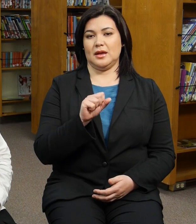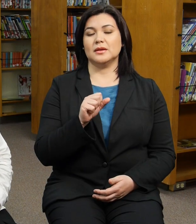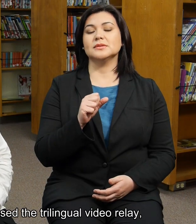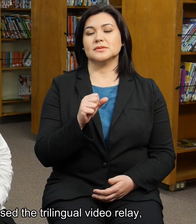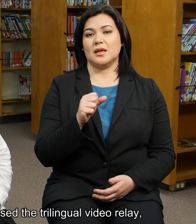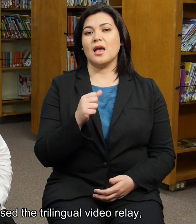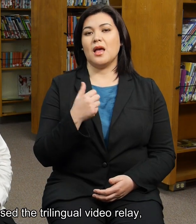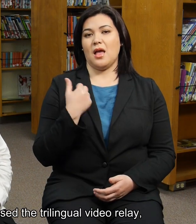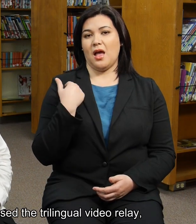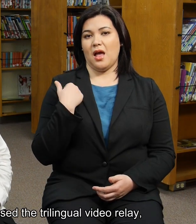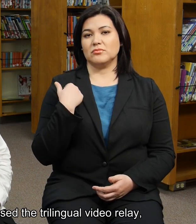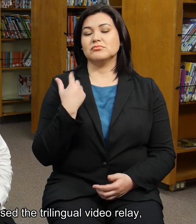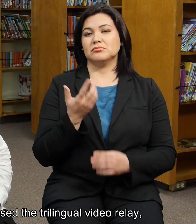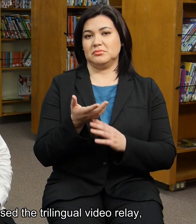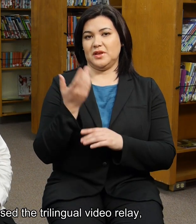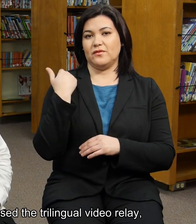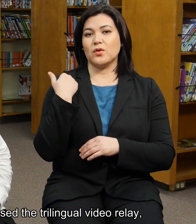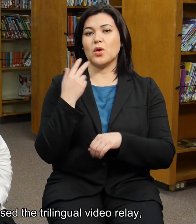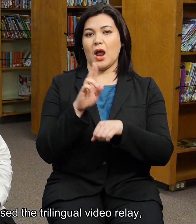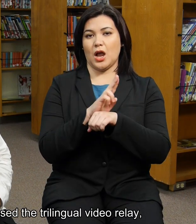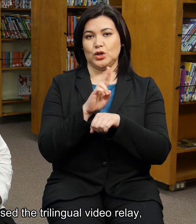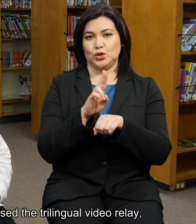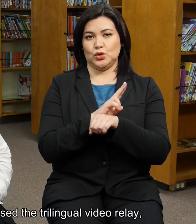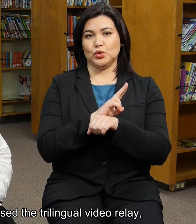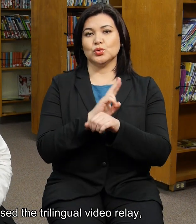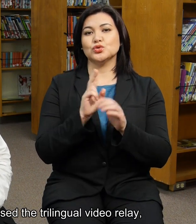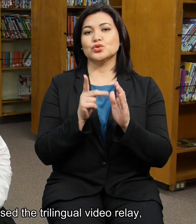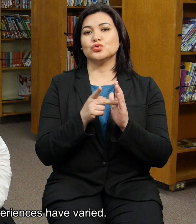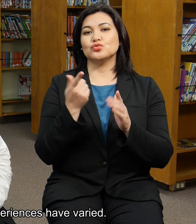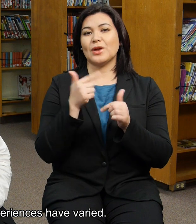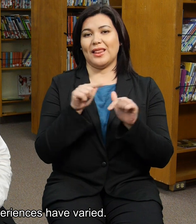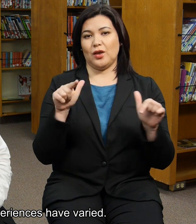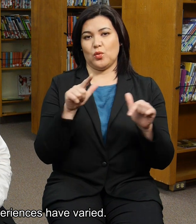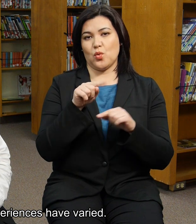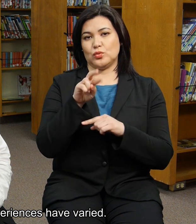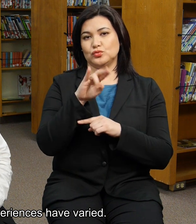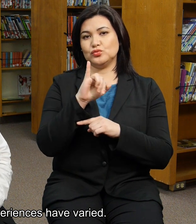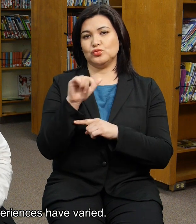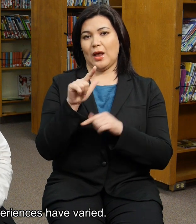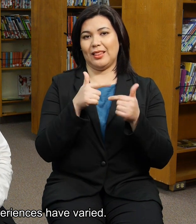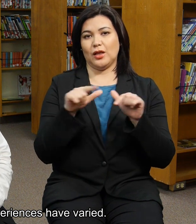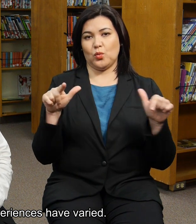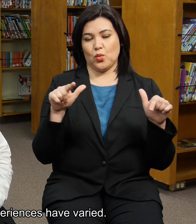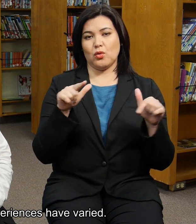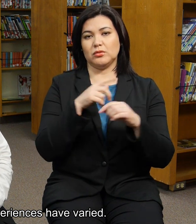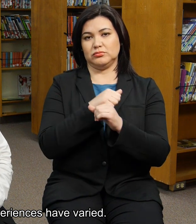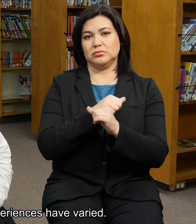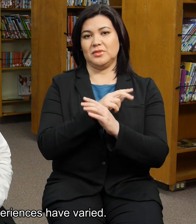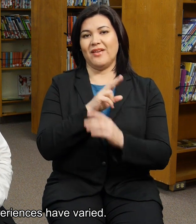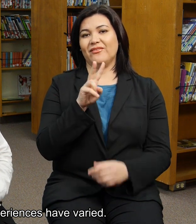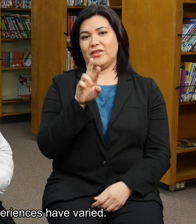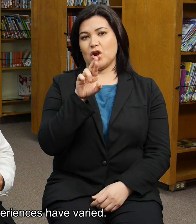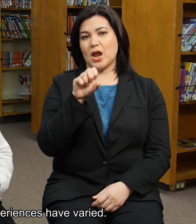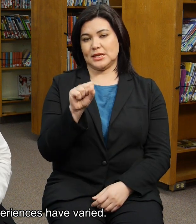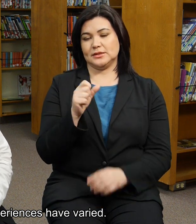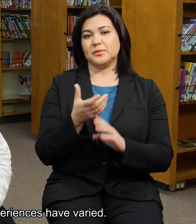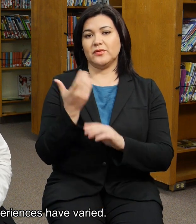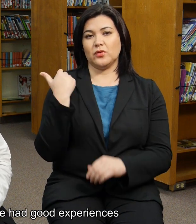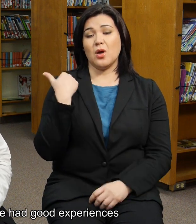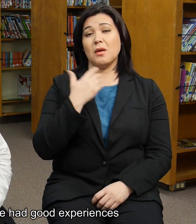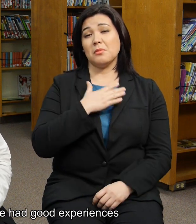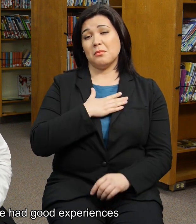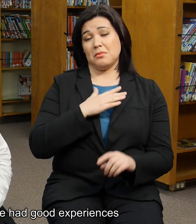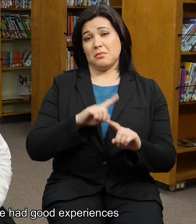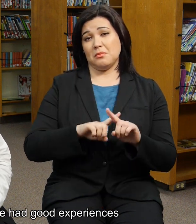I have used the trilingual video relay, but my experiences have varied,